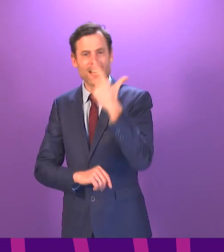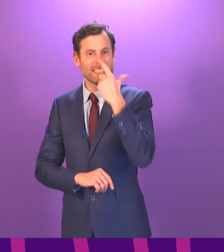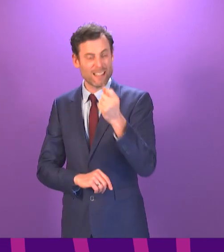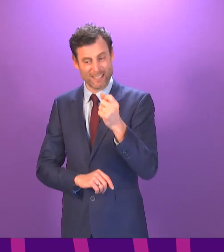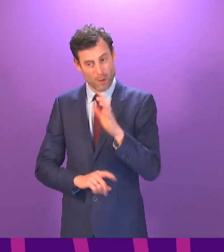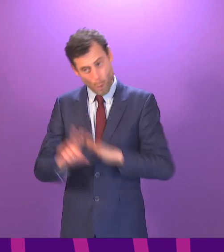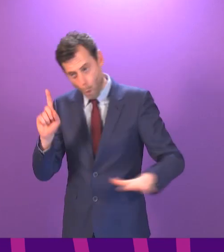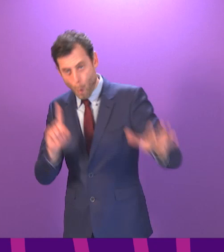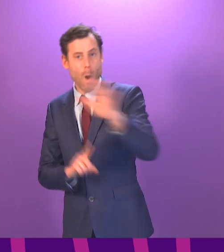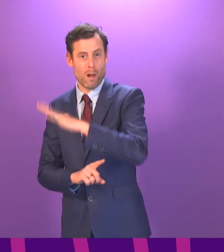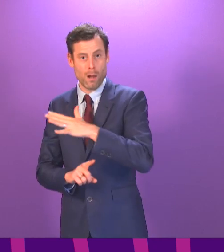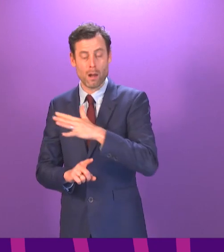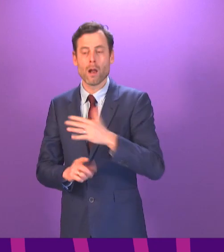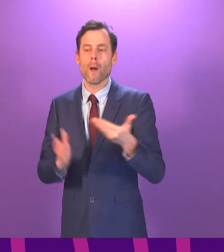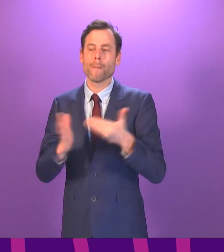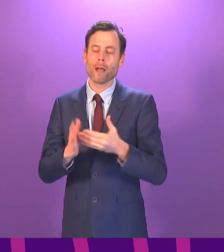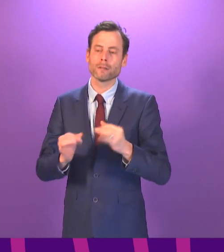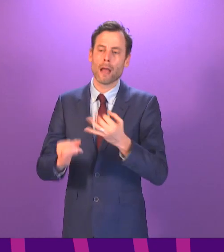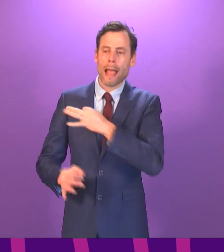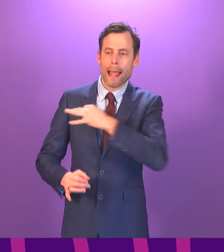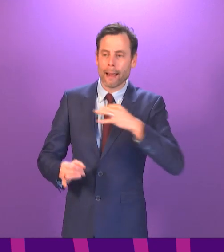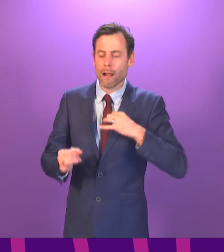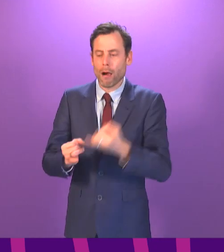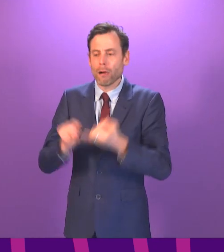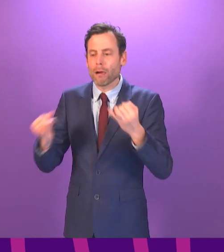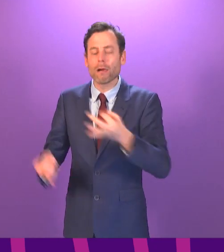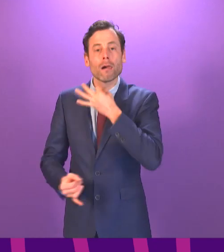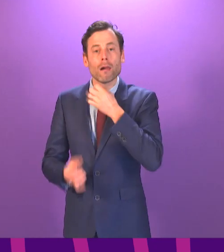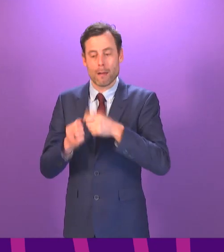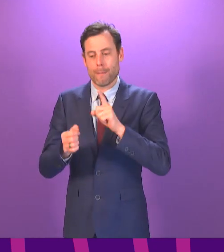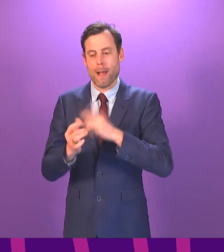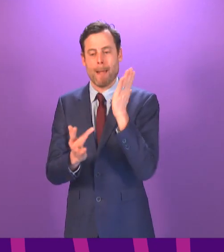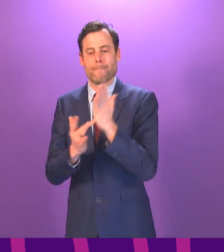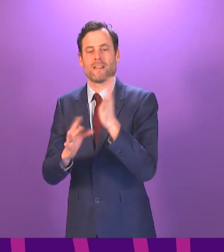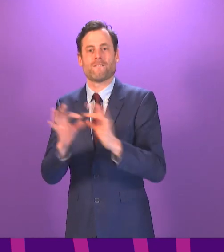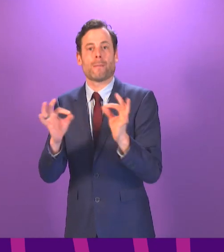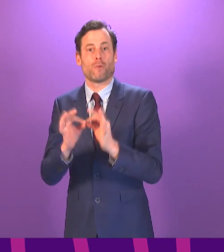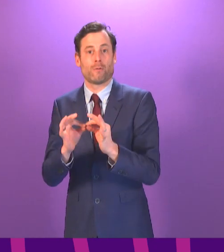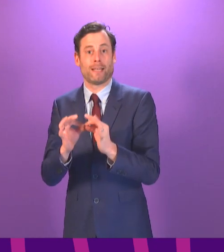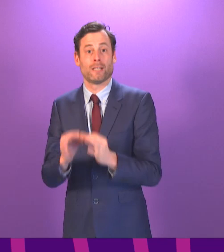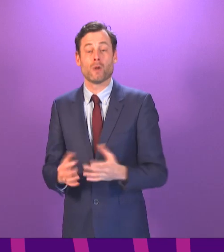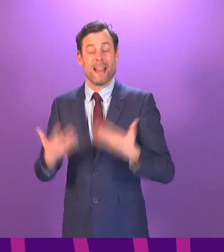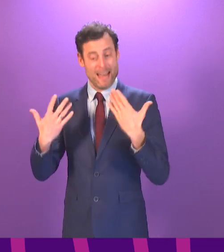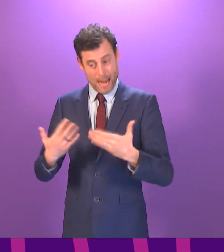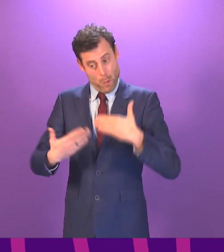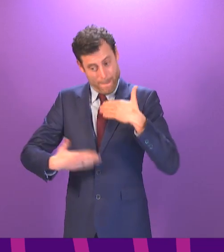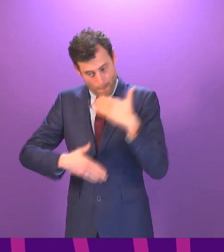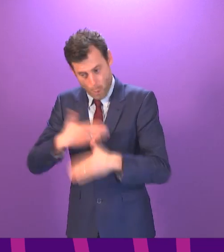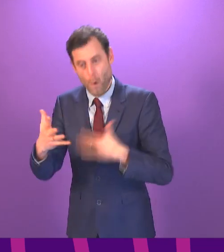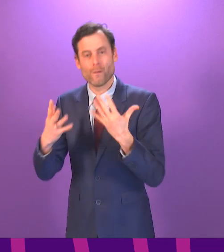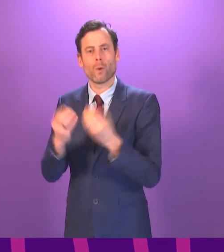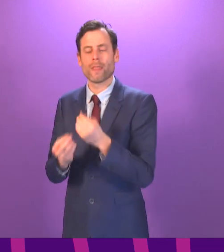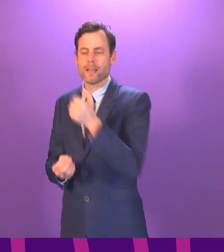vulnerability by mid-February. We are also now accelerating the vaccination of 65 to 69 year olds.